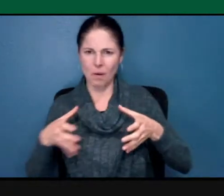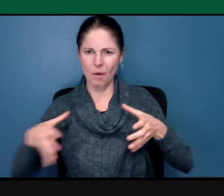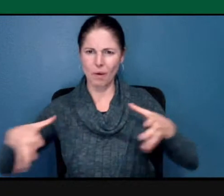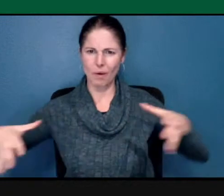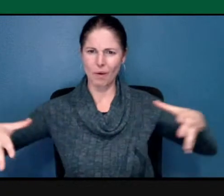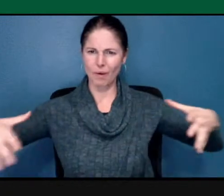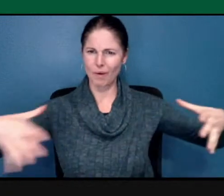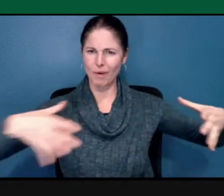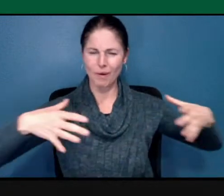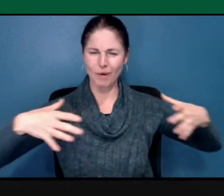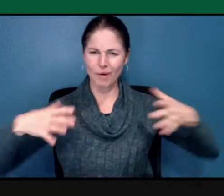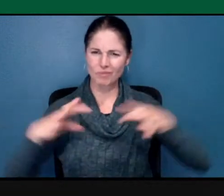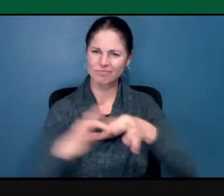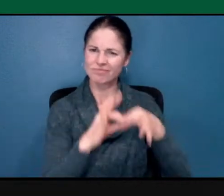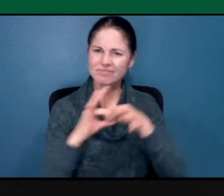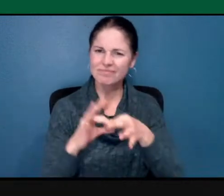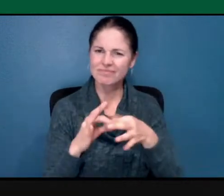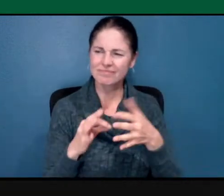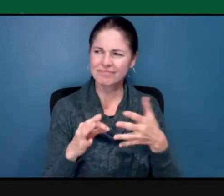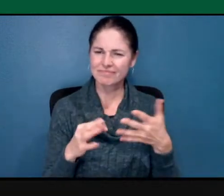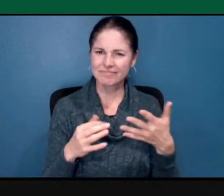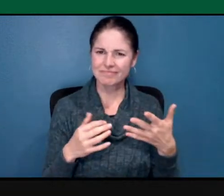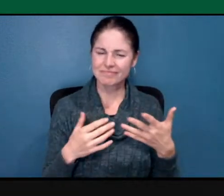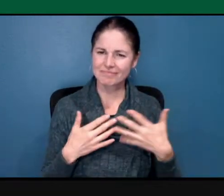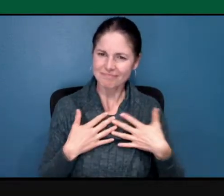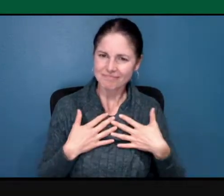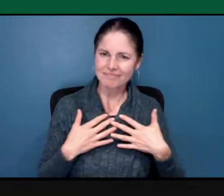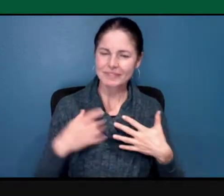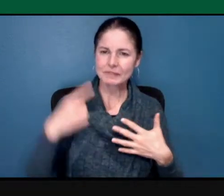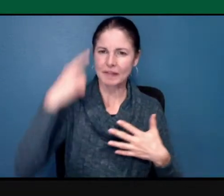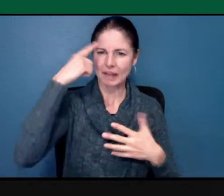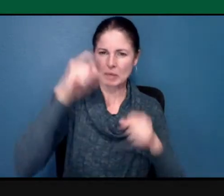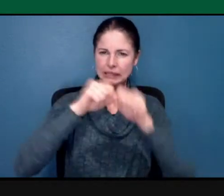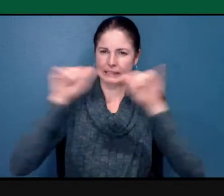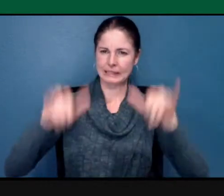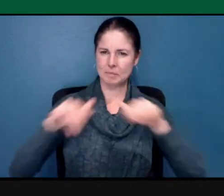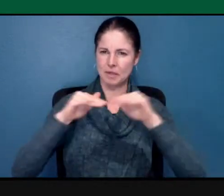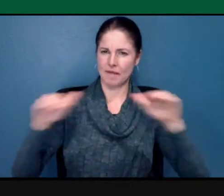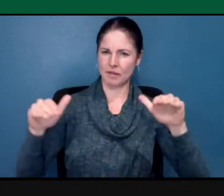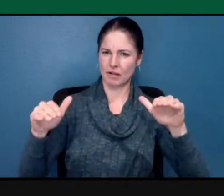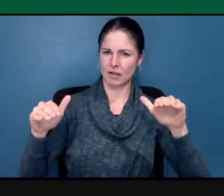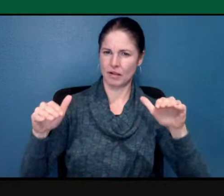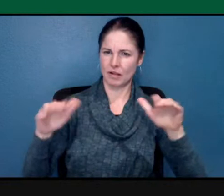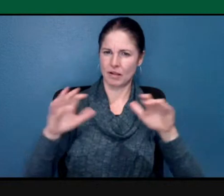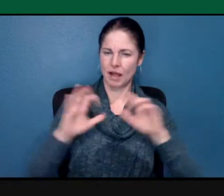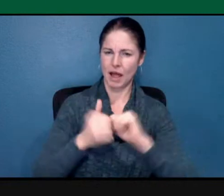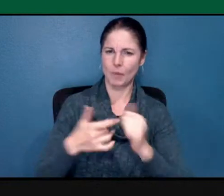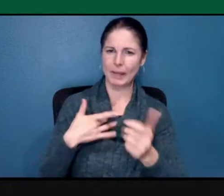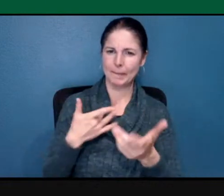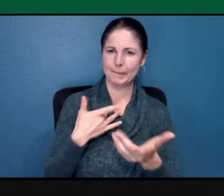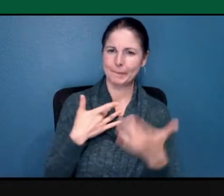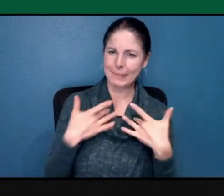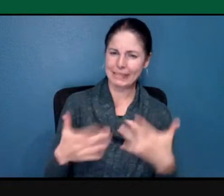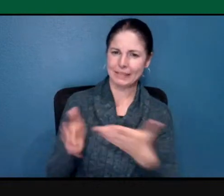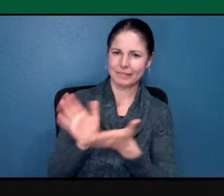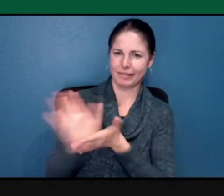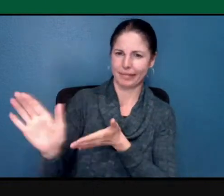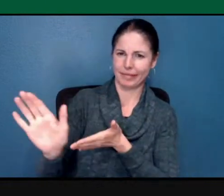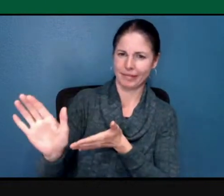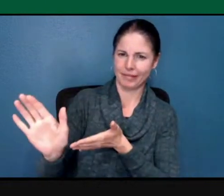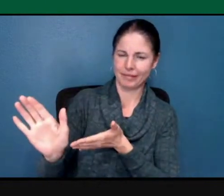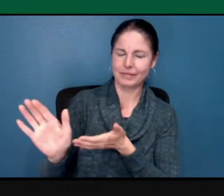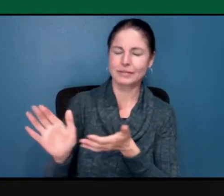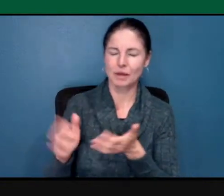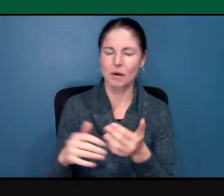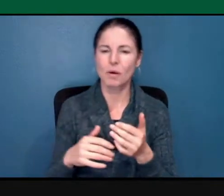or I don't hate Jews, but to think about it at the systemic level. And I think that's precisely a point where thinking about this